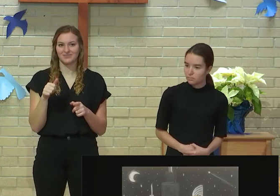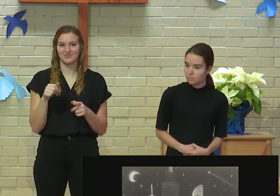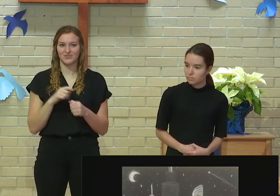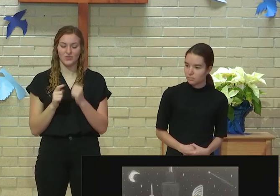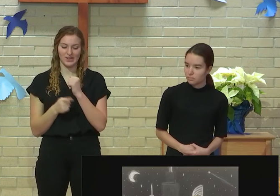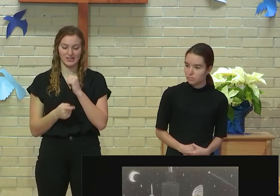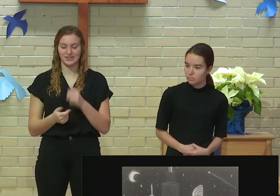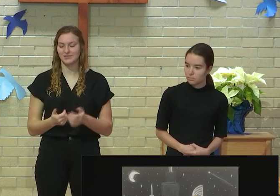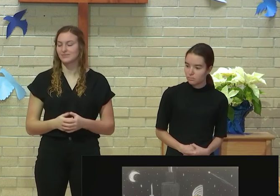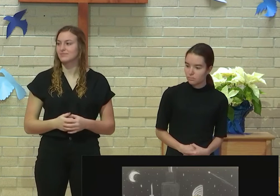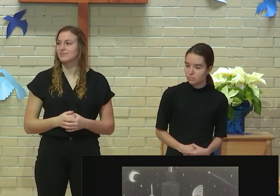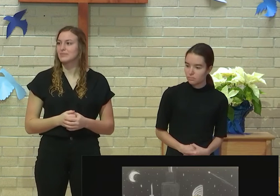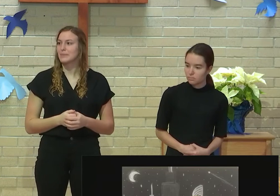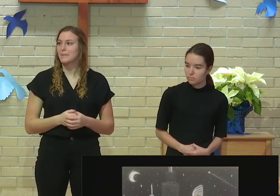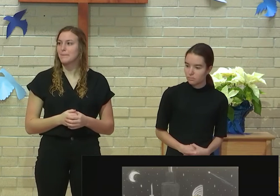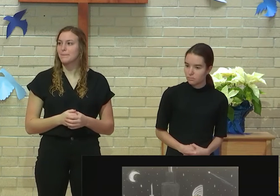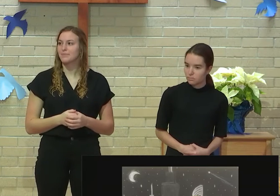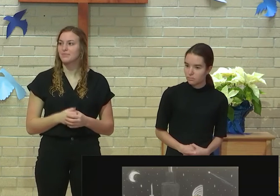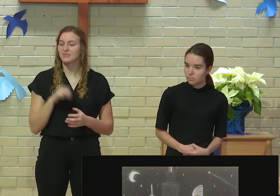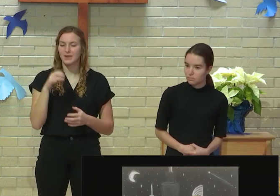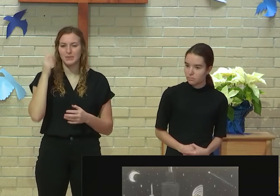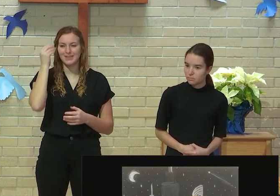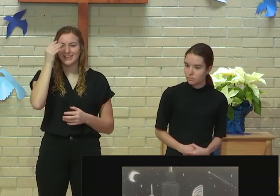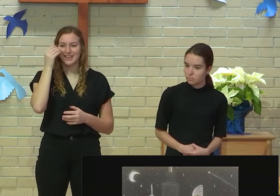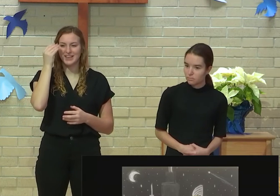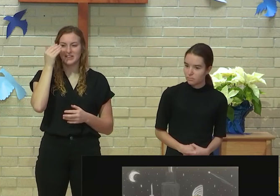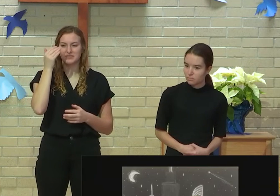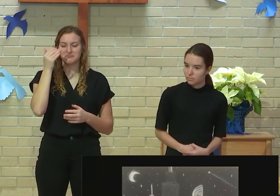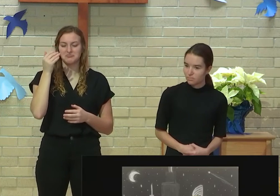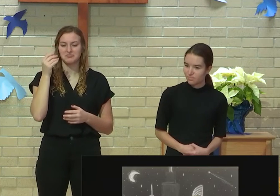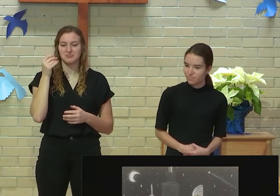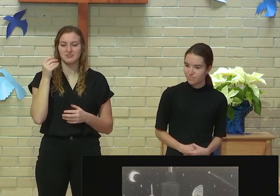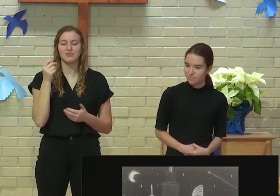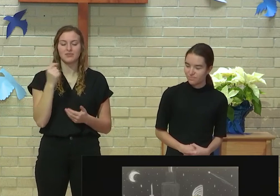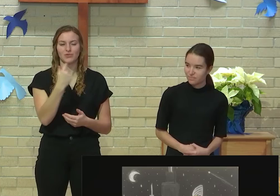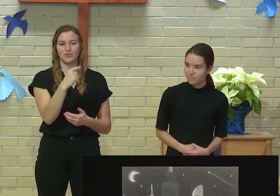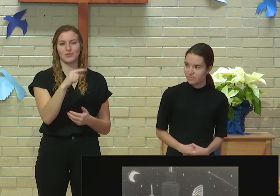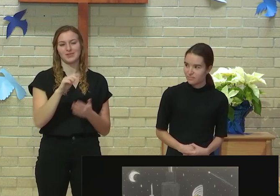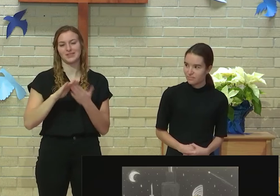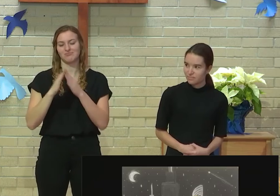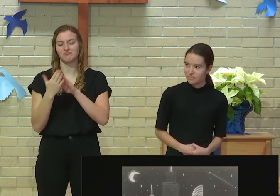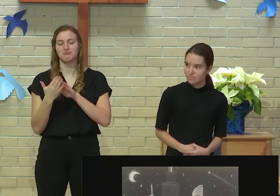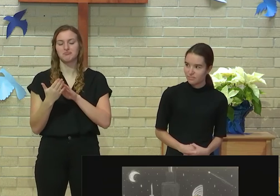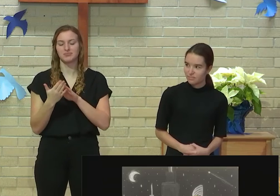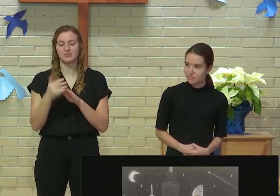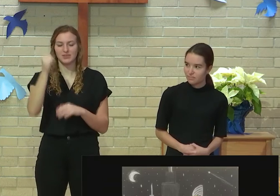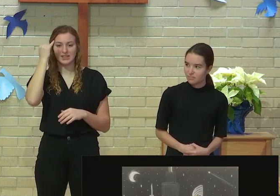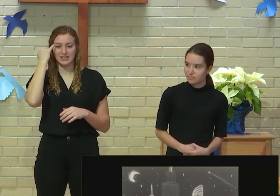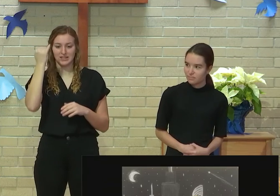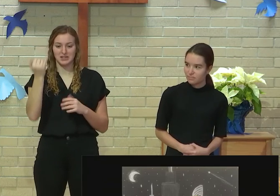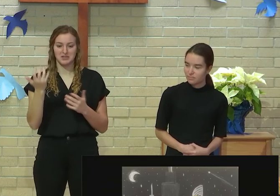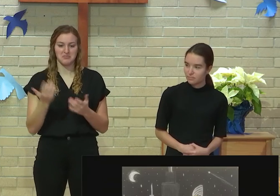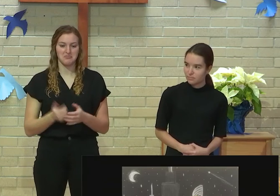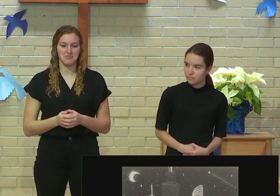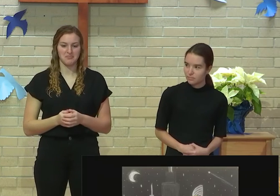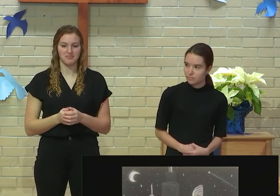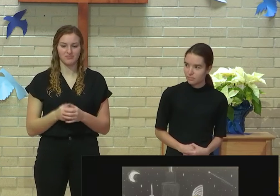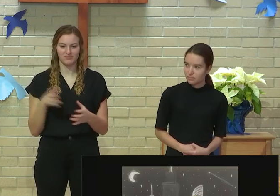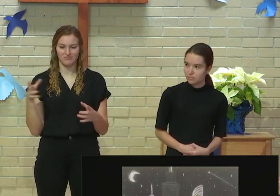And that kind of creates what some people would think of as a green city, but also the idea of nature kind of